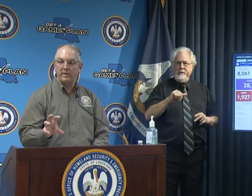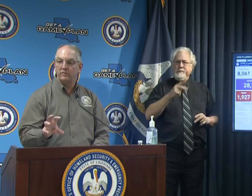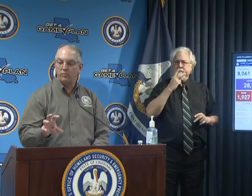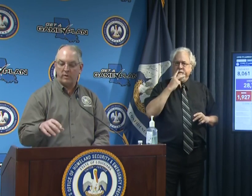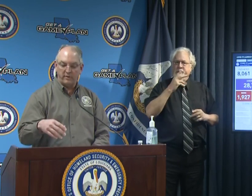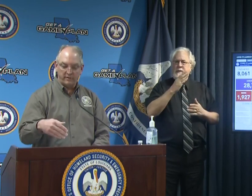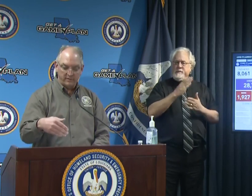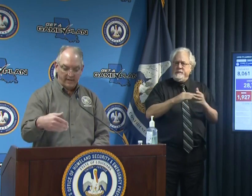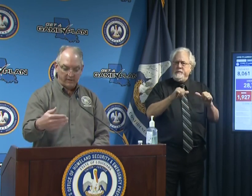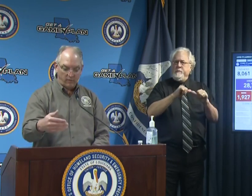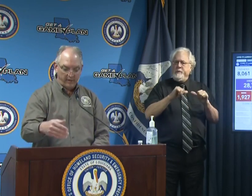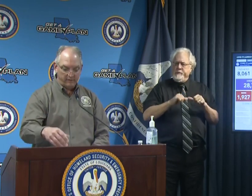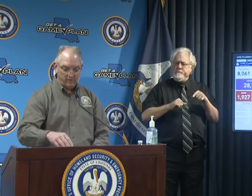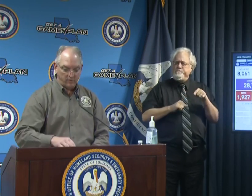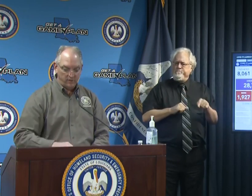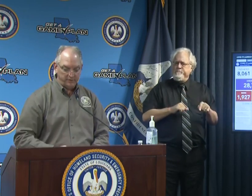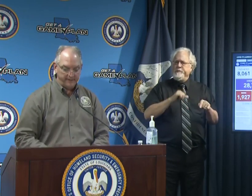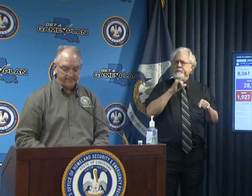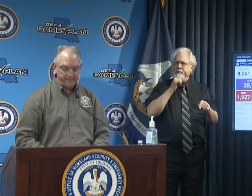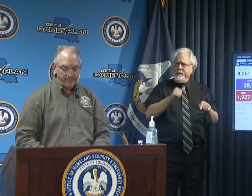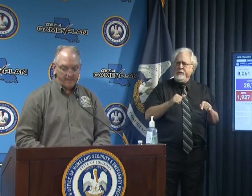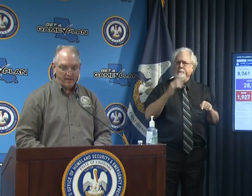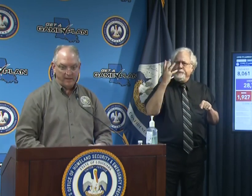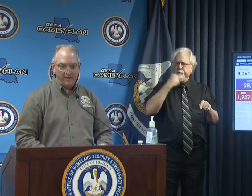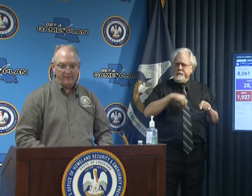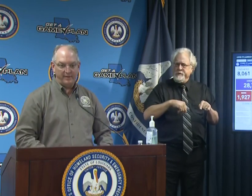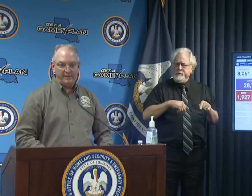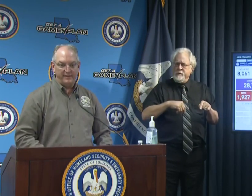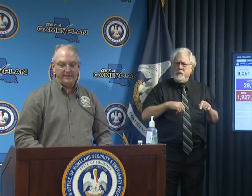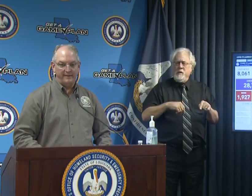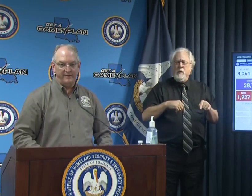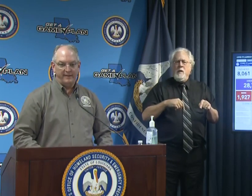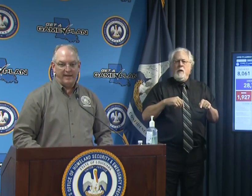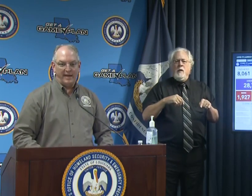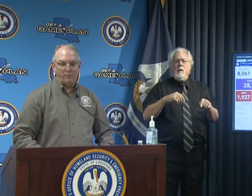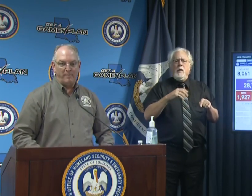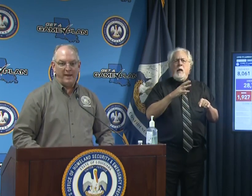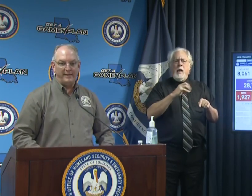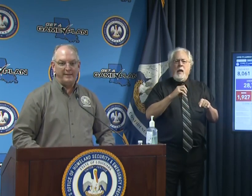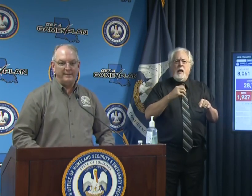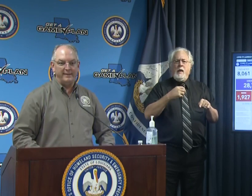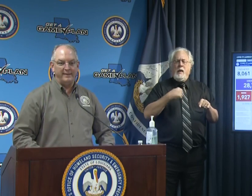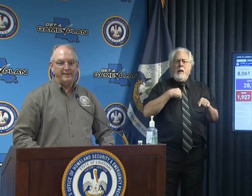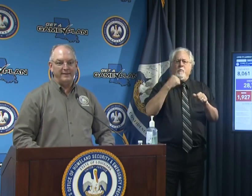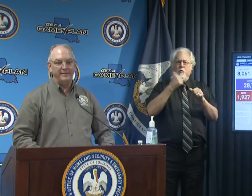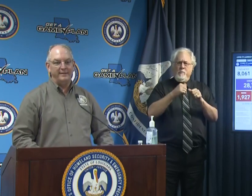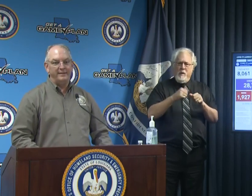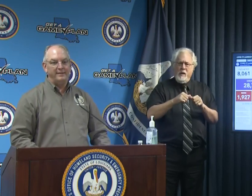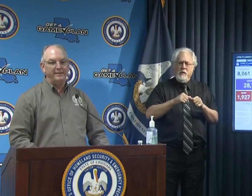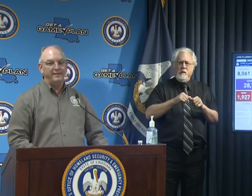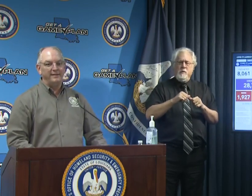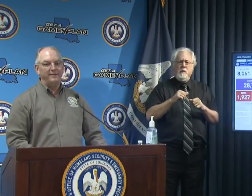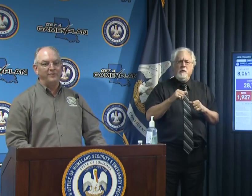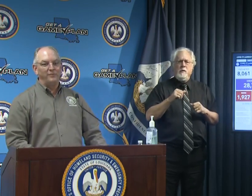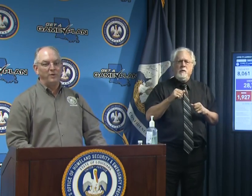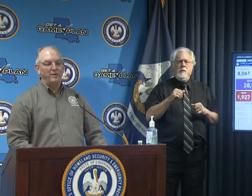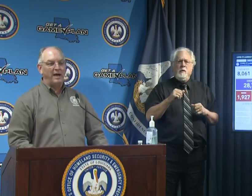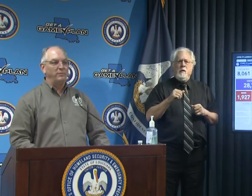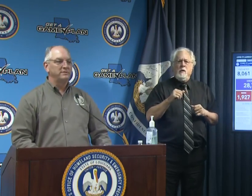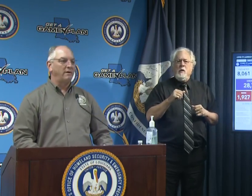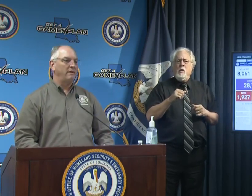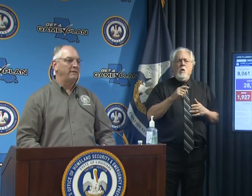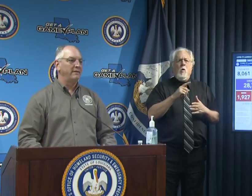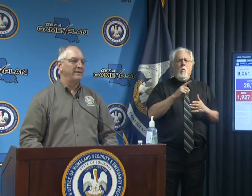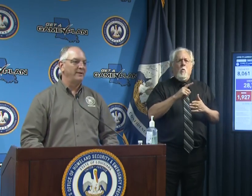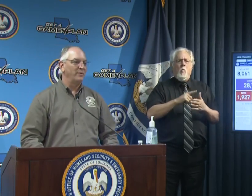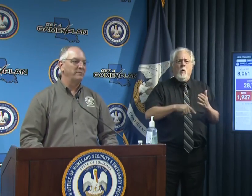areas where it's not quite so rosy you know and and uh I'm reminded uh of what